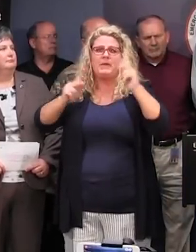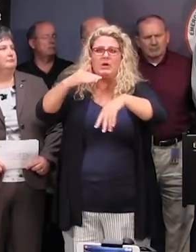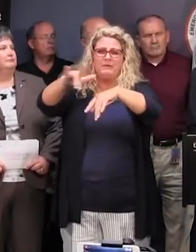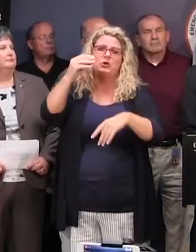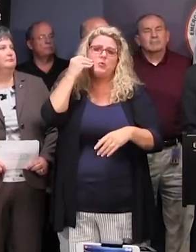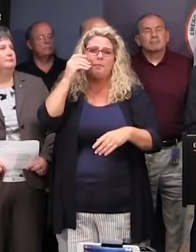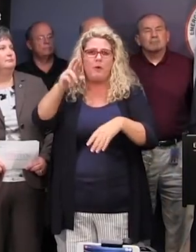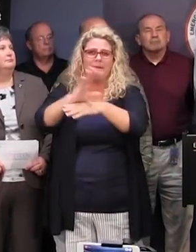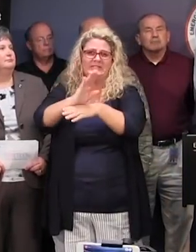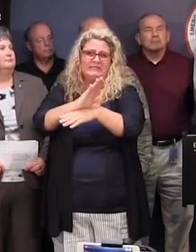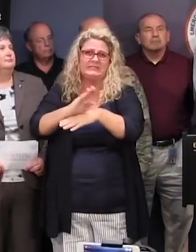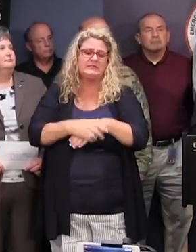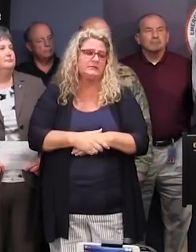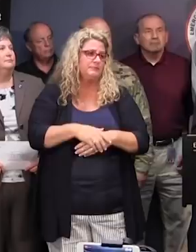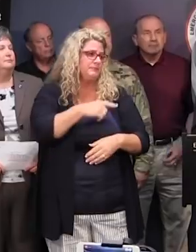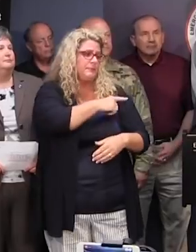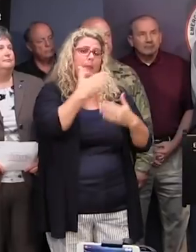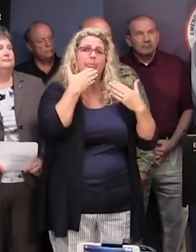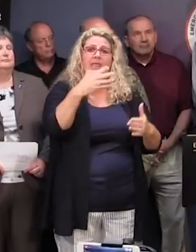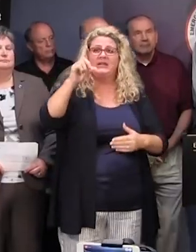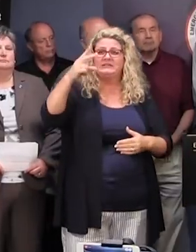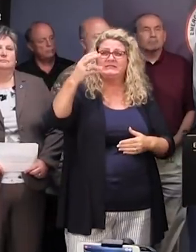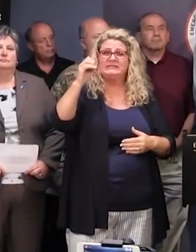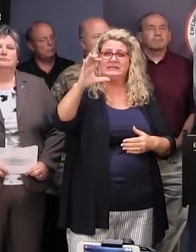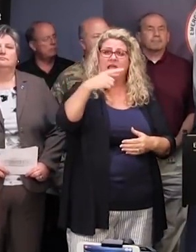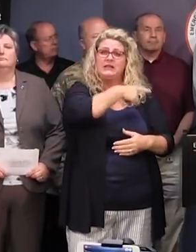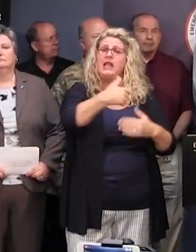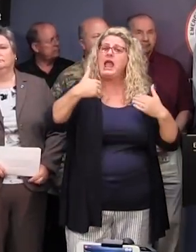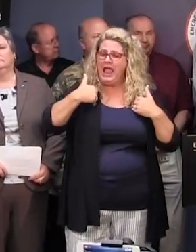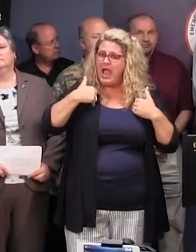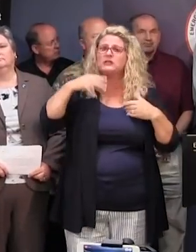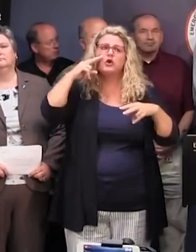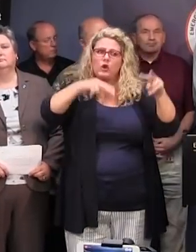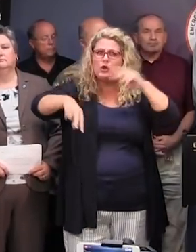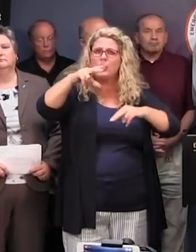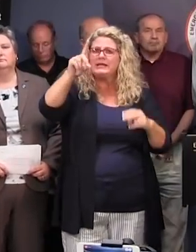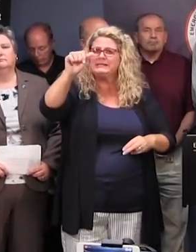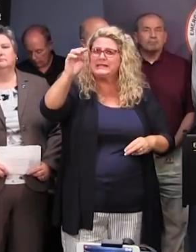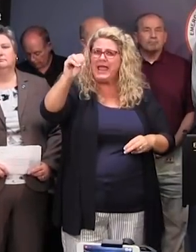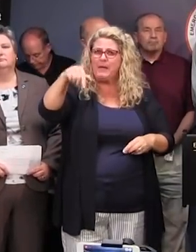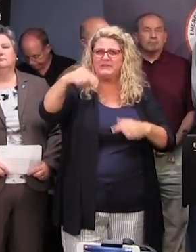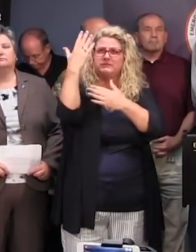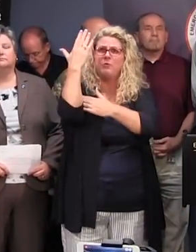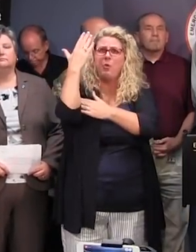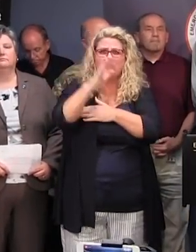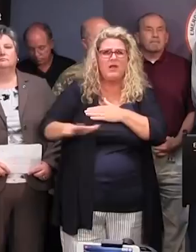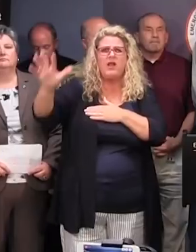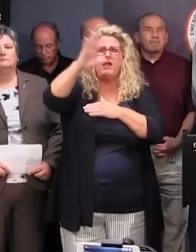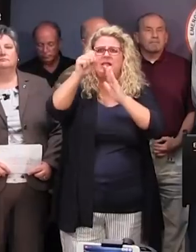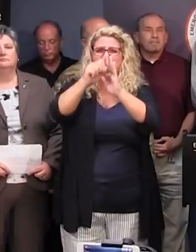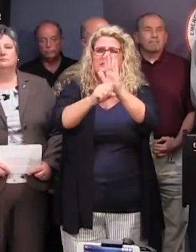Thank you, Governor. DHEC continues to perform pre-storm assessments of dams across the state. As of this morning, we had done